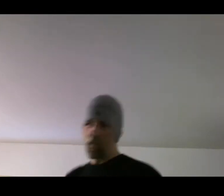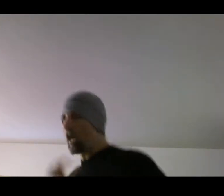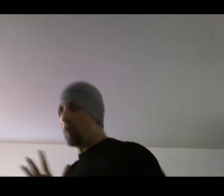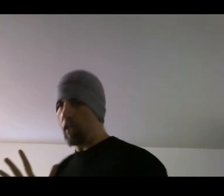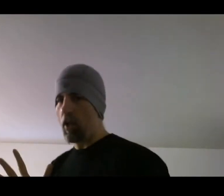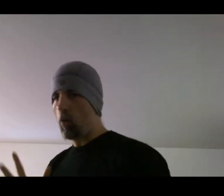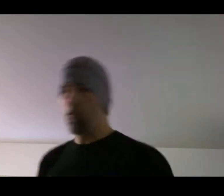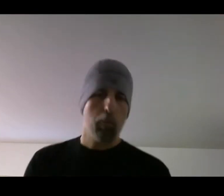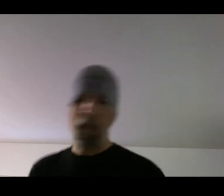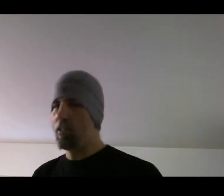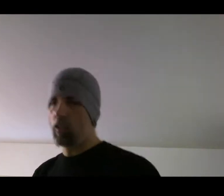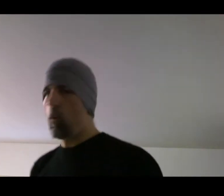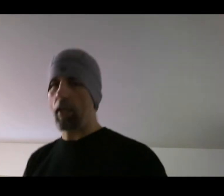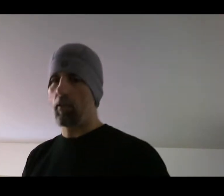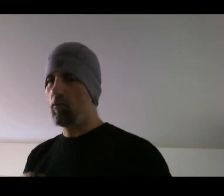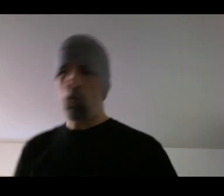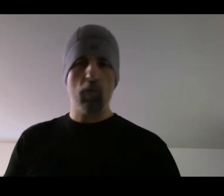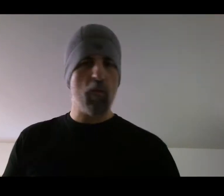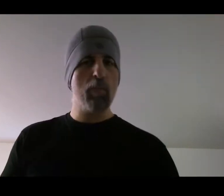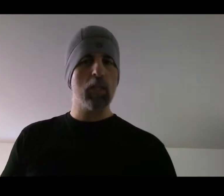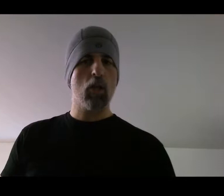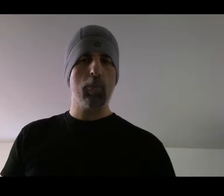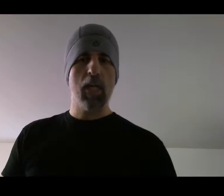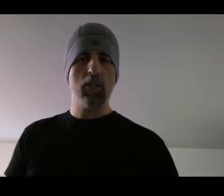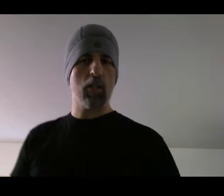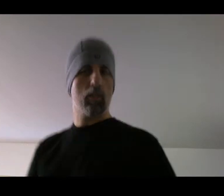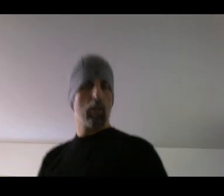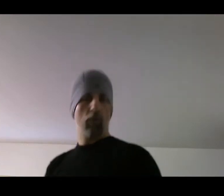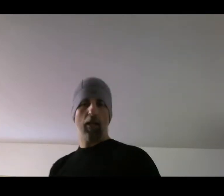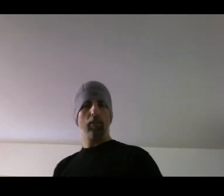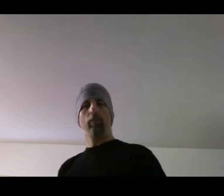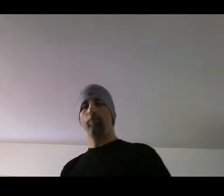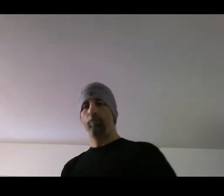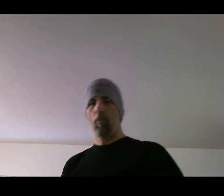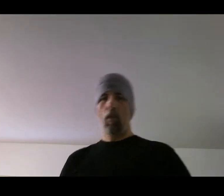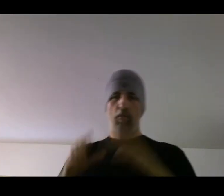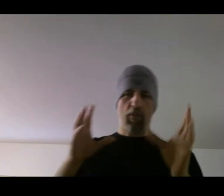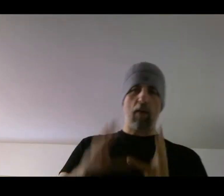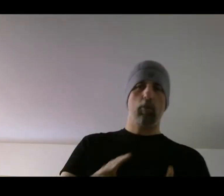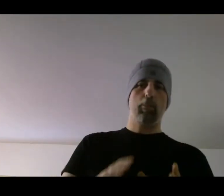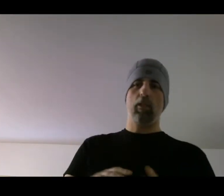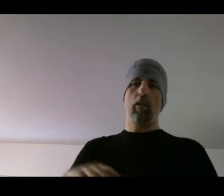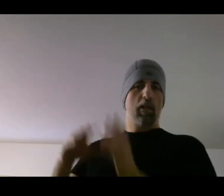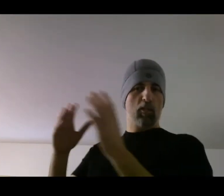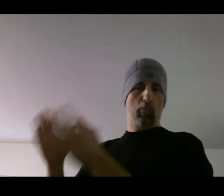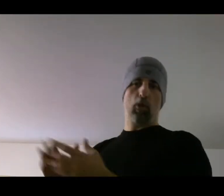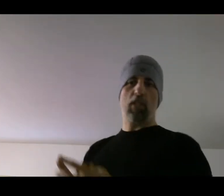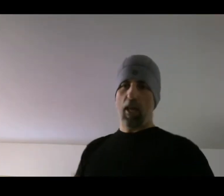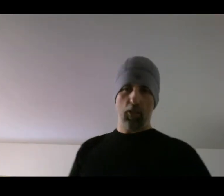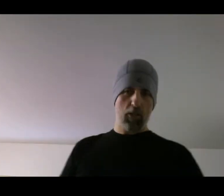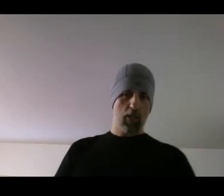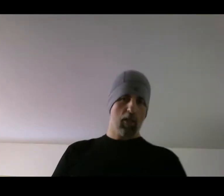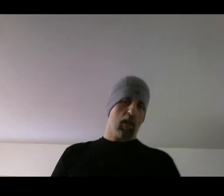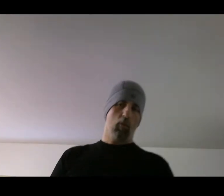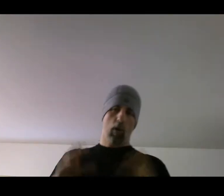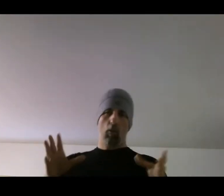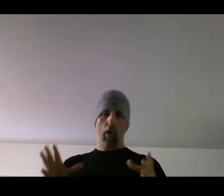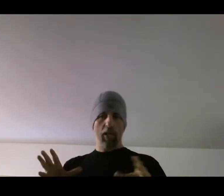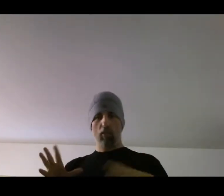he comes in with a blazing quick four or five punch combination, right? That would be his burst energy. And one of the ways that